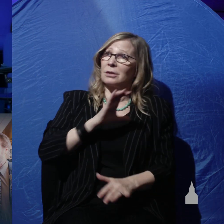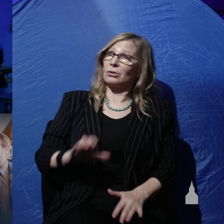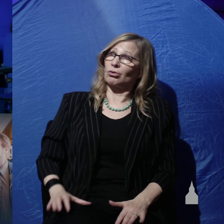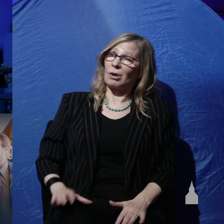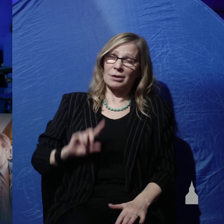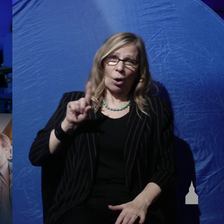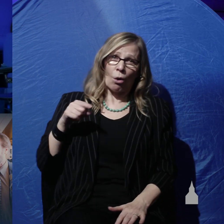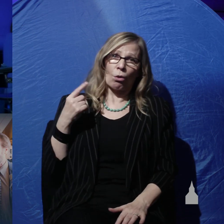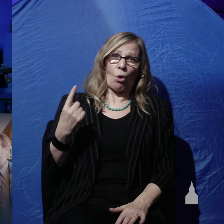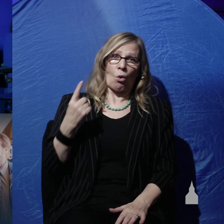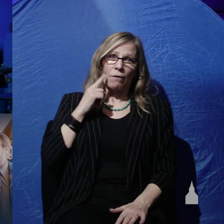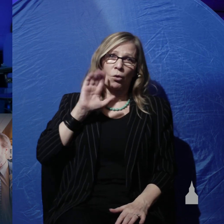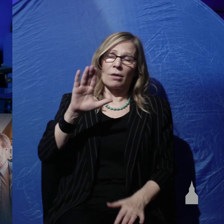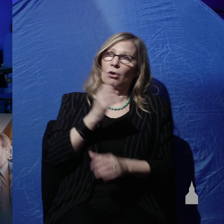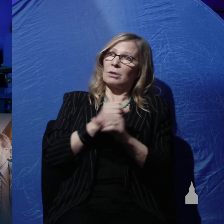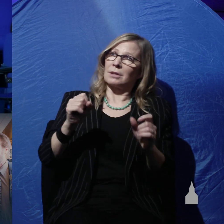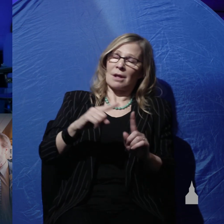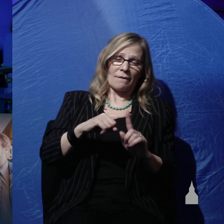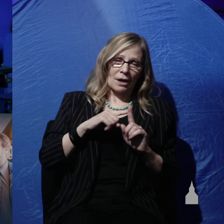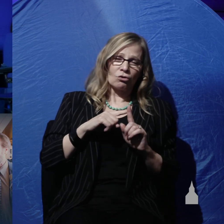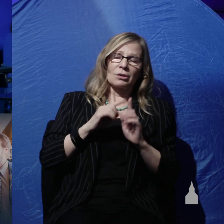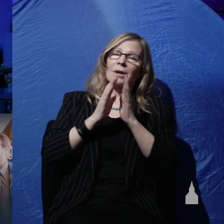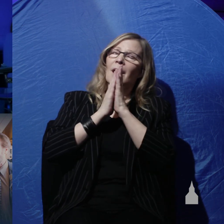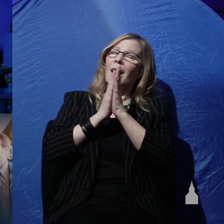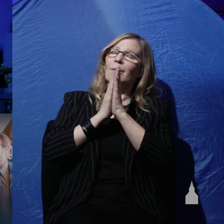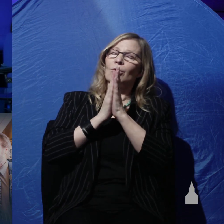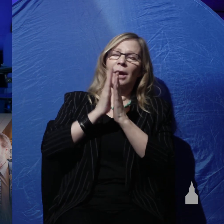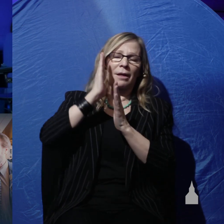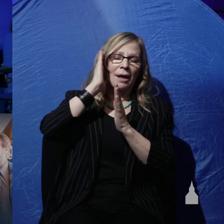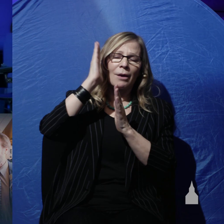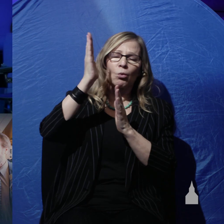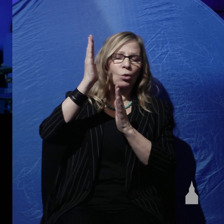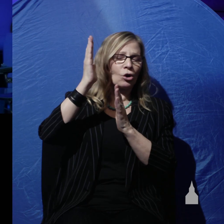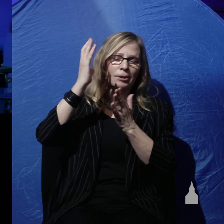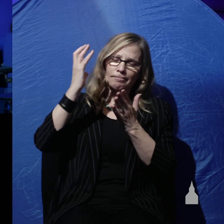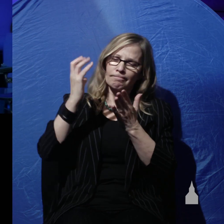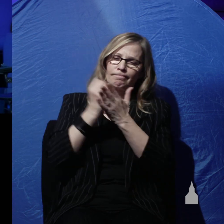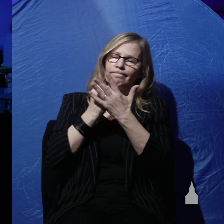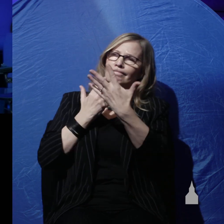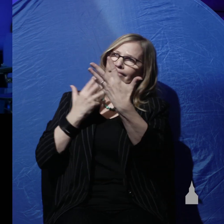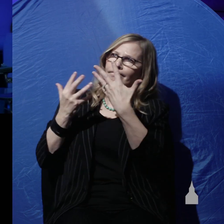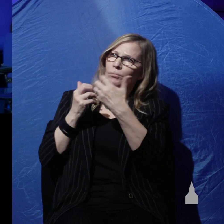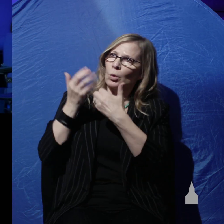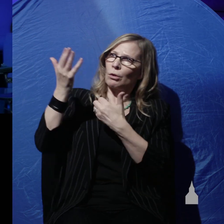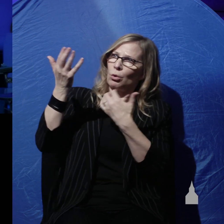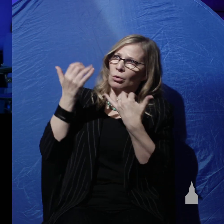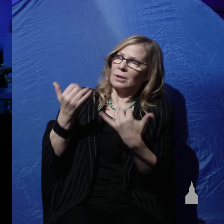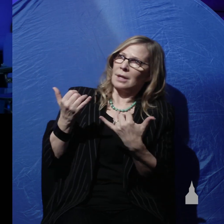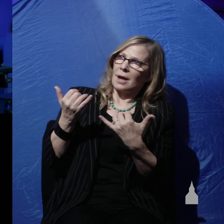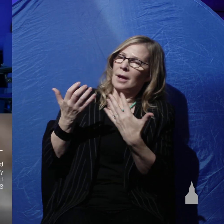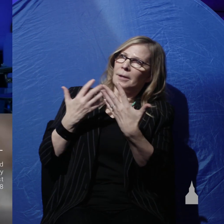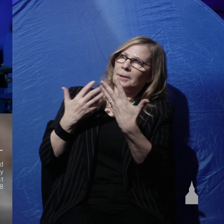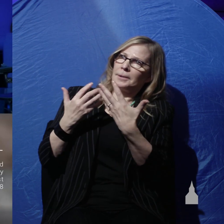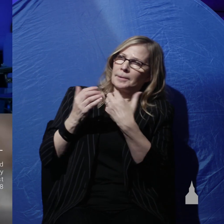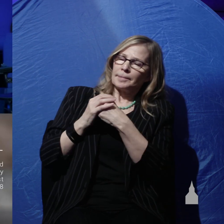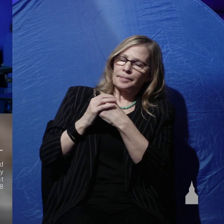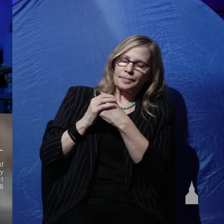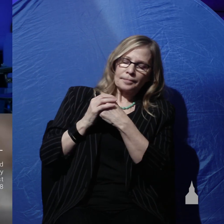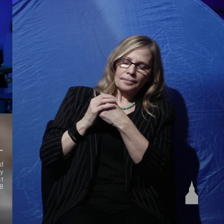salvation Lord I pray that they would do business with you today thank